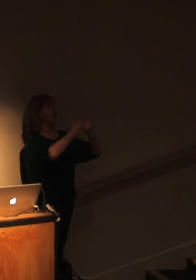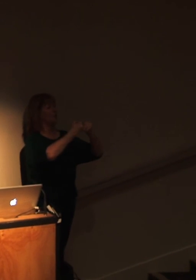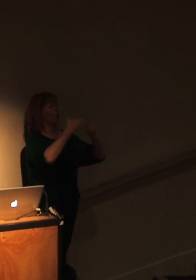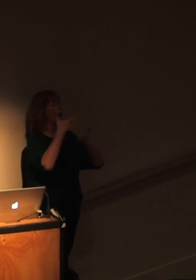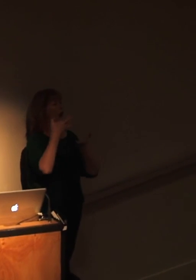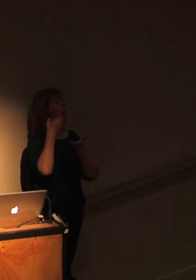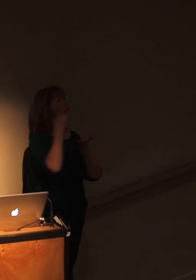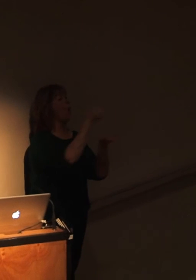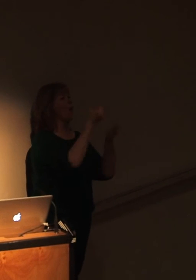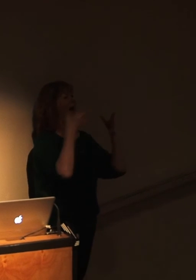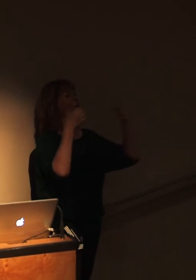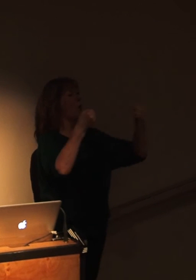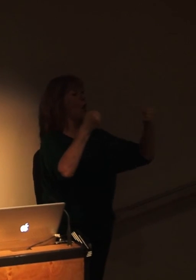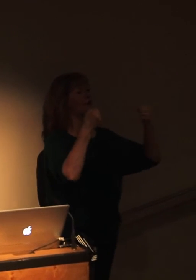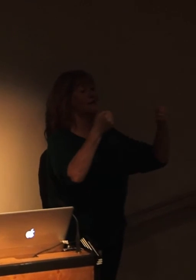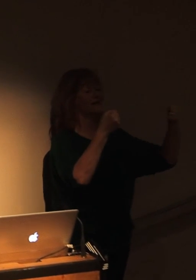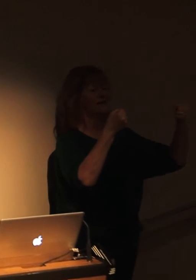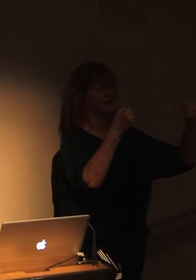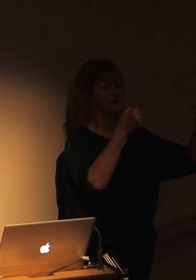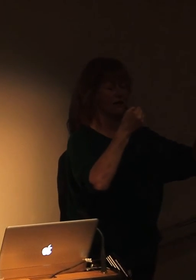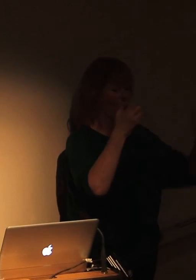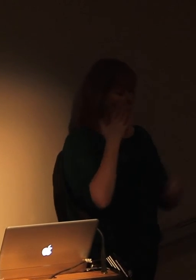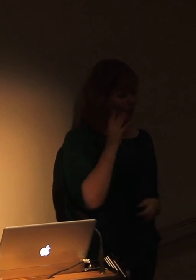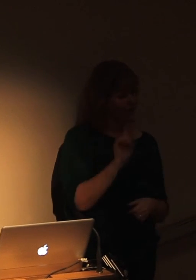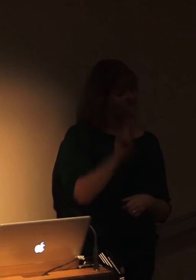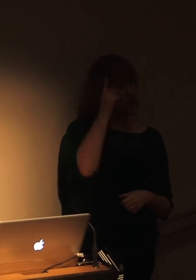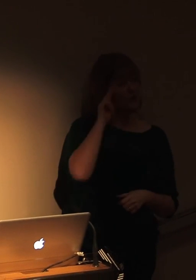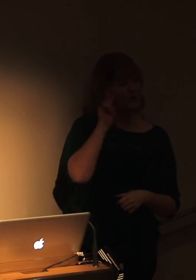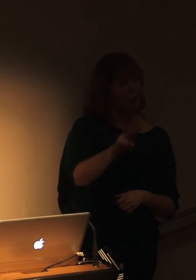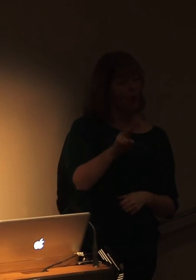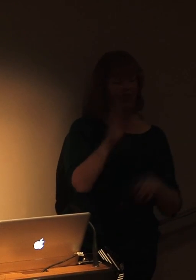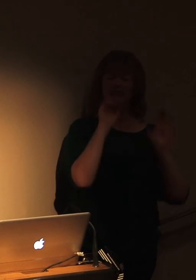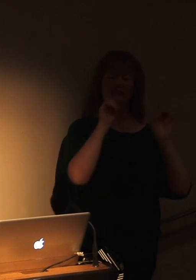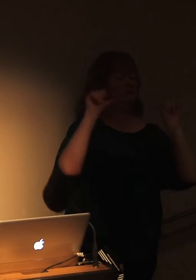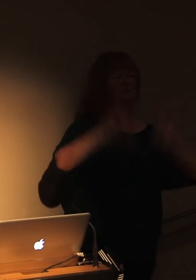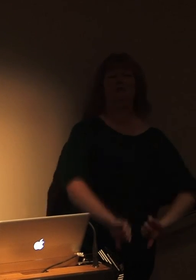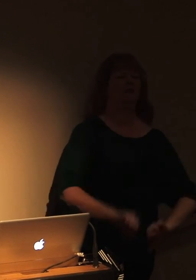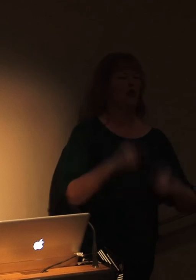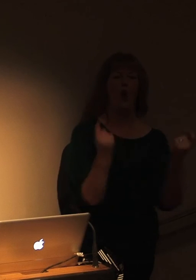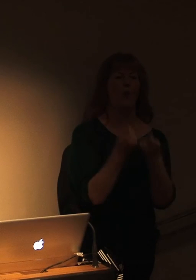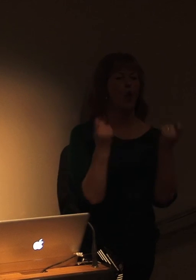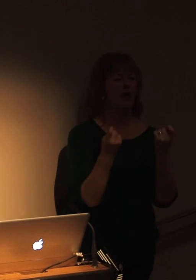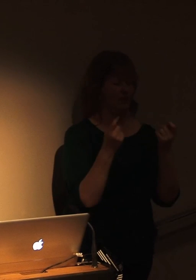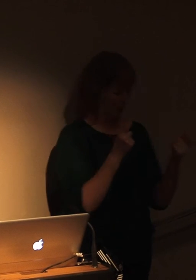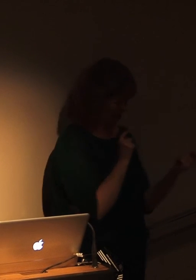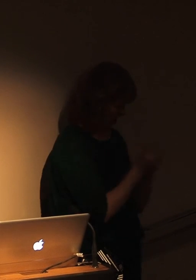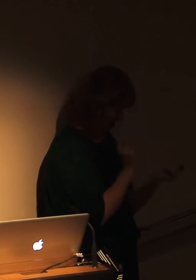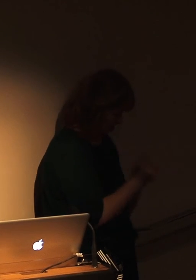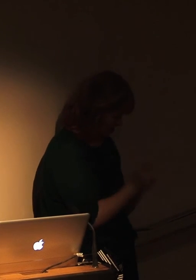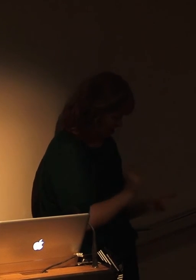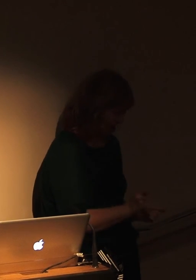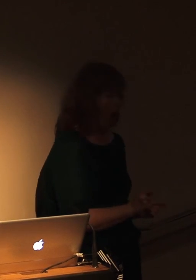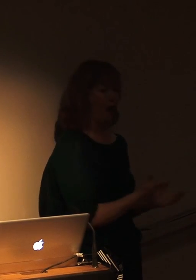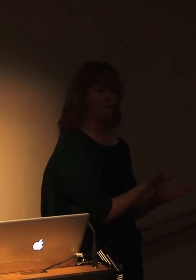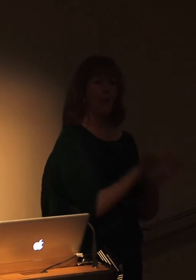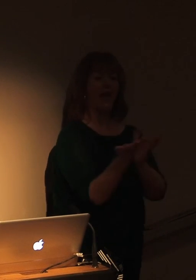film, National Geographic, for that year. And yet, when they first saw that, they turned it down flat, because they didn't think it was going to work. It's all about how you tell the story.